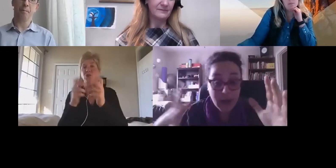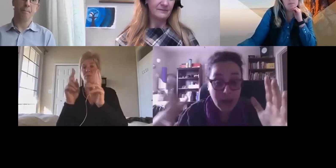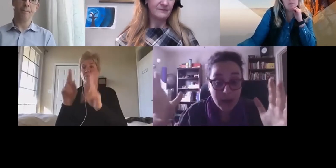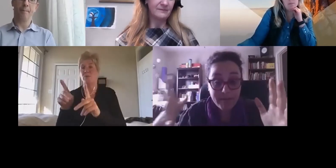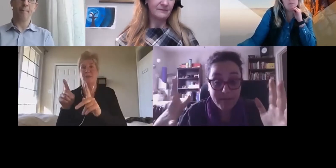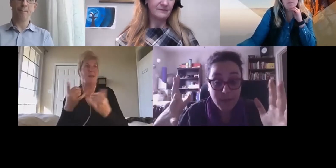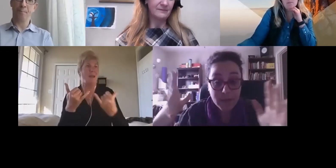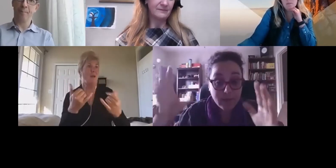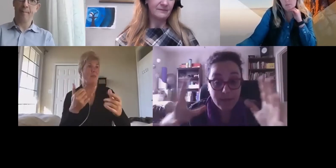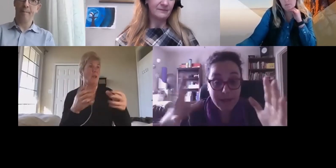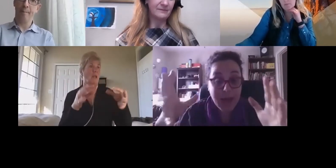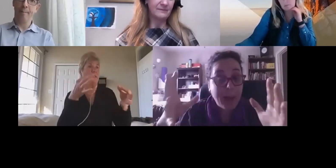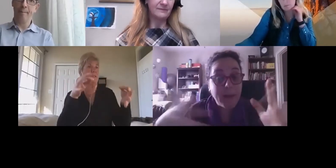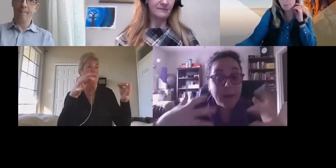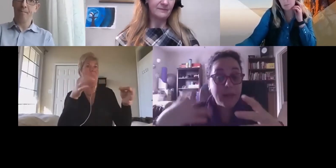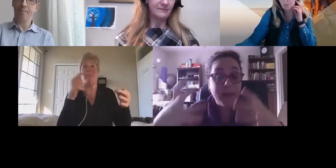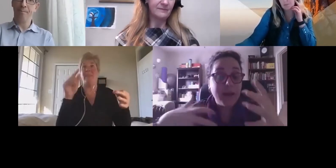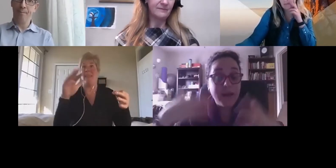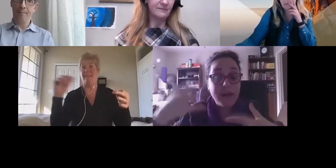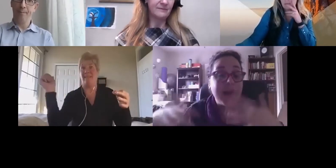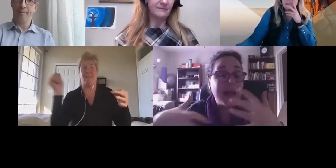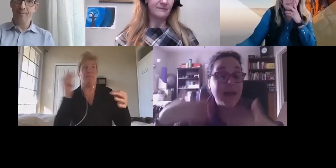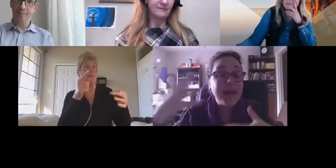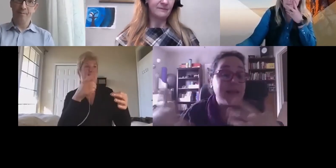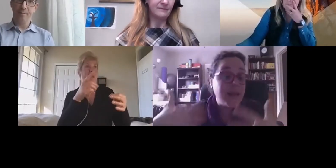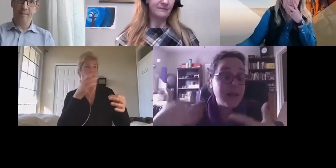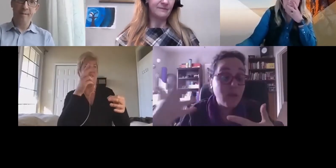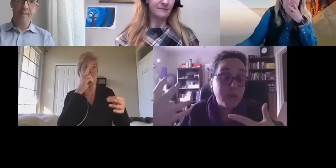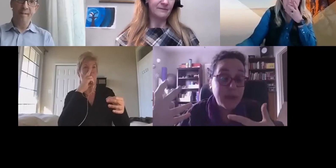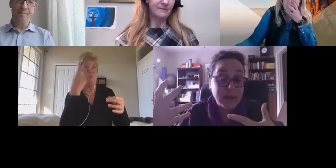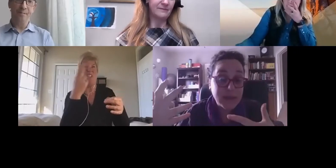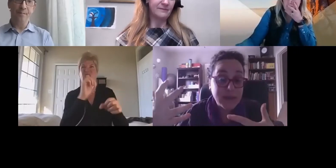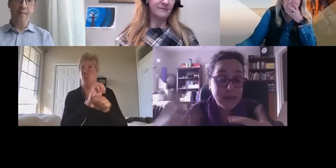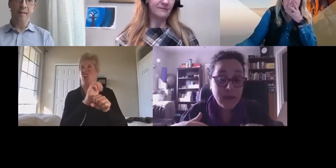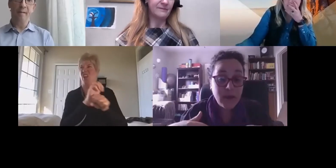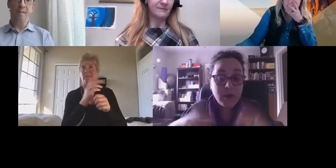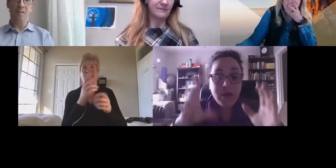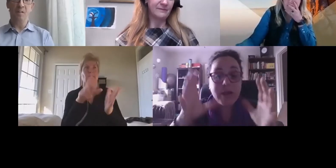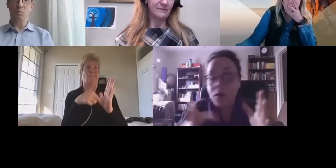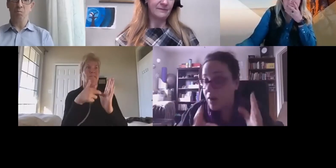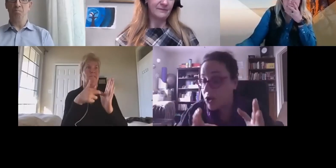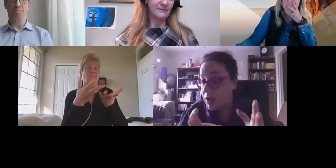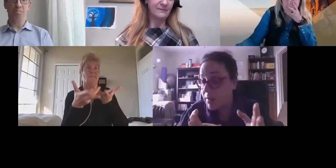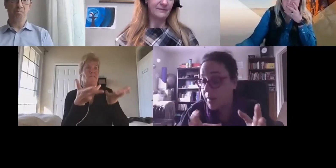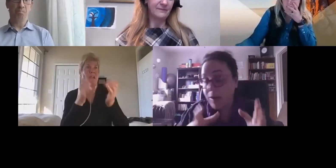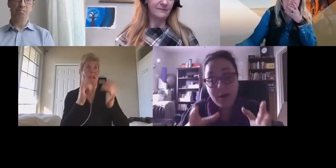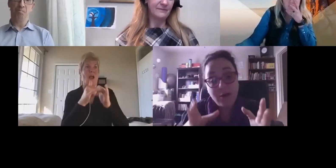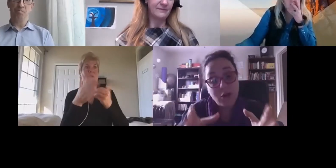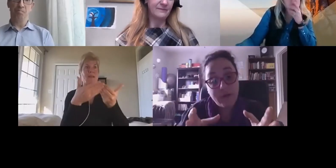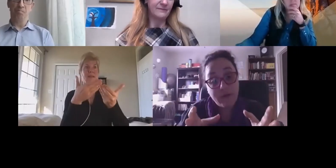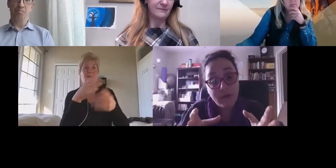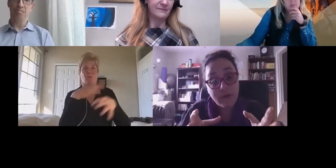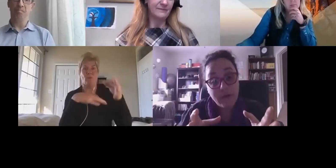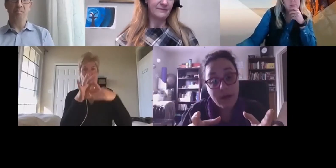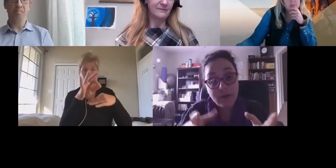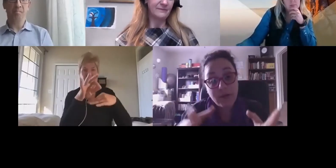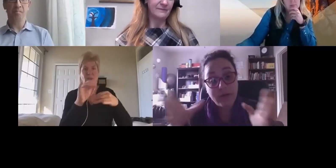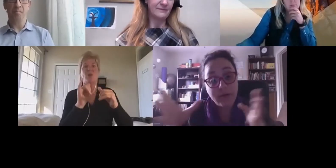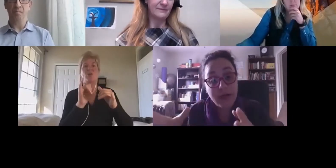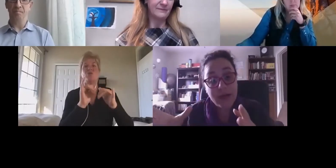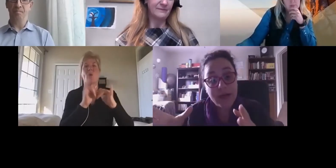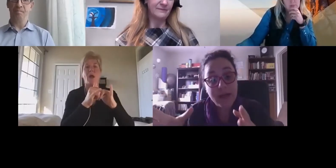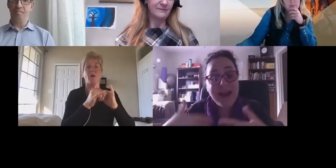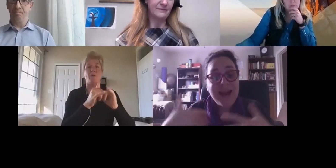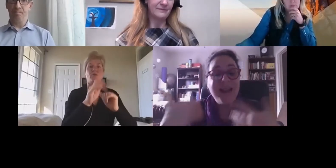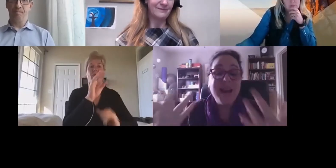gap and that they can't easily replace. So, that's the question is about how do you shift from filtering out to